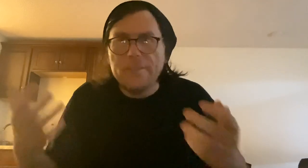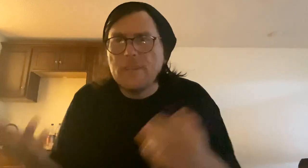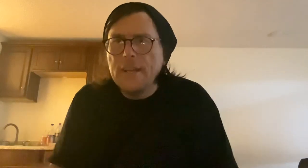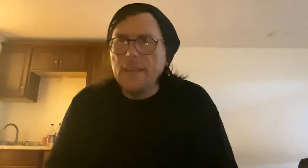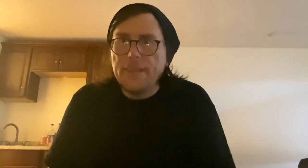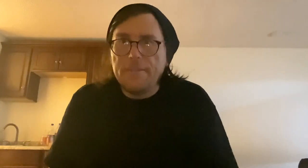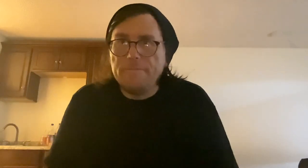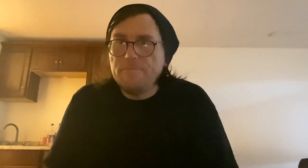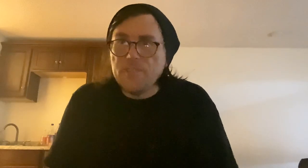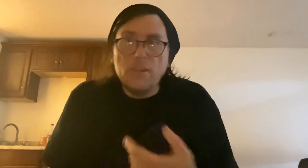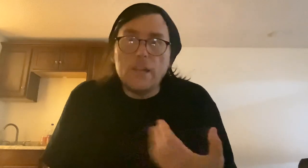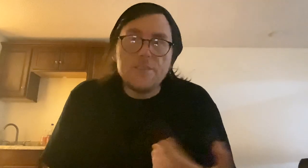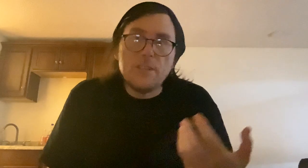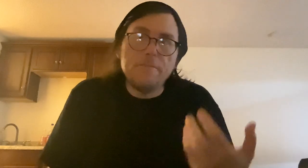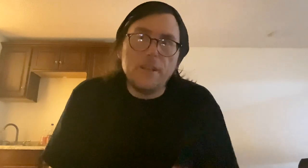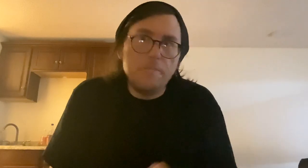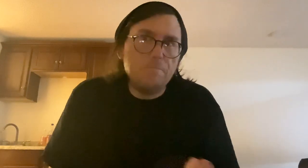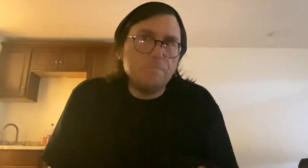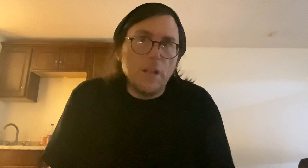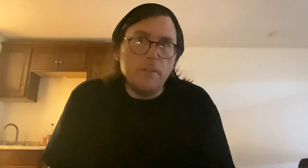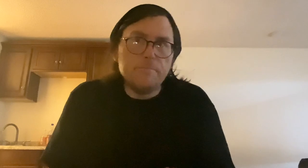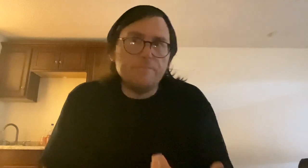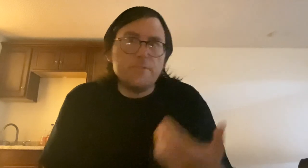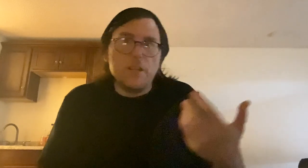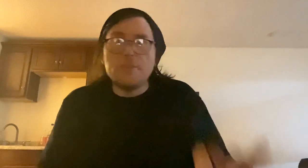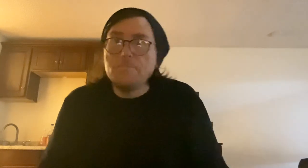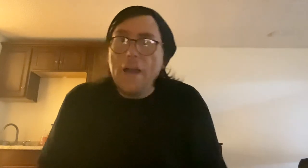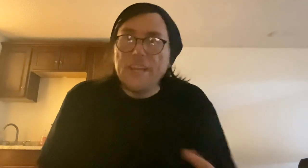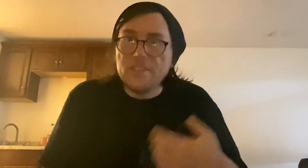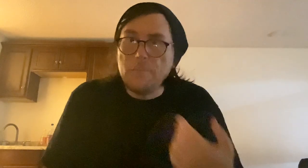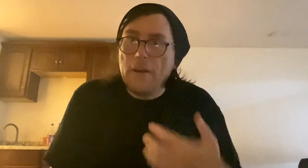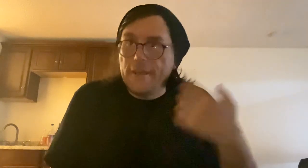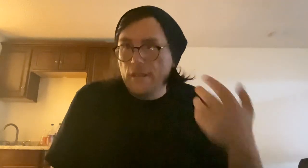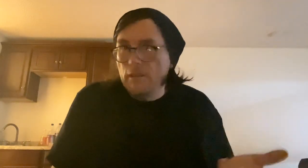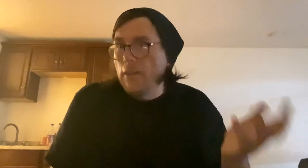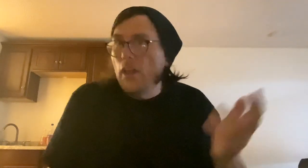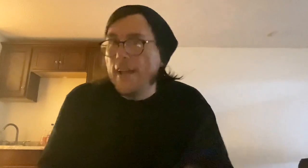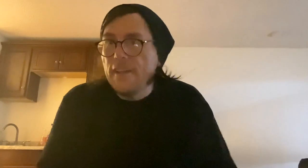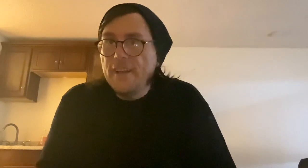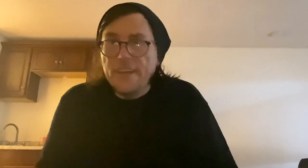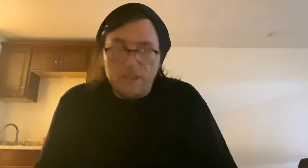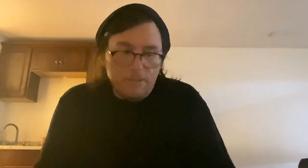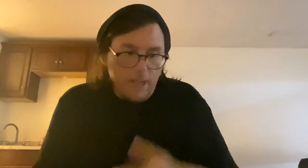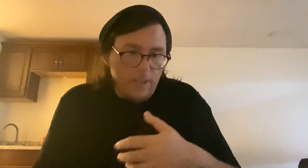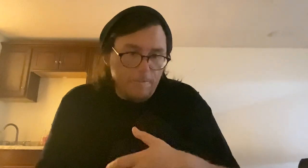they've seen a lot of stuff, you know, such as bad things about it, you know, online, you know, of